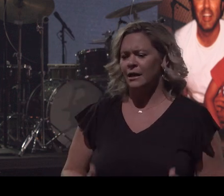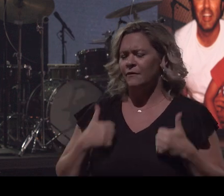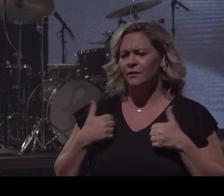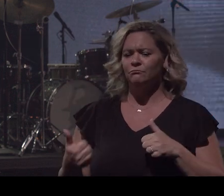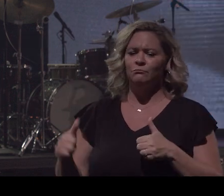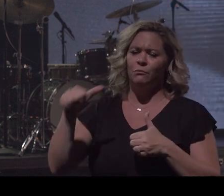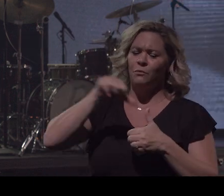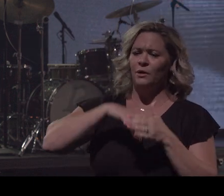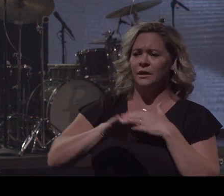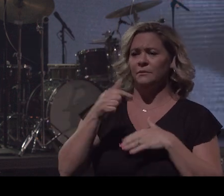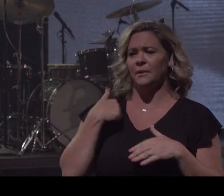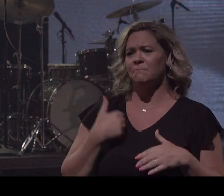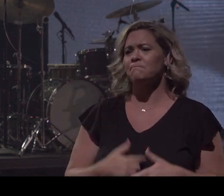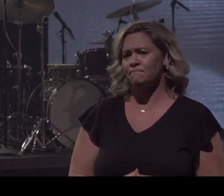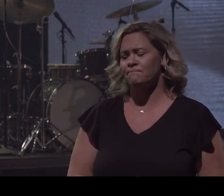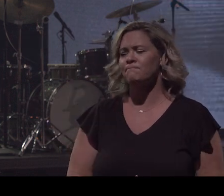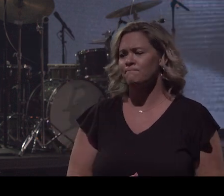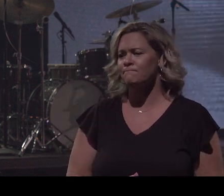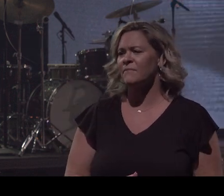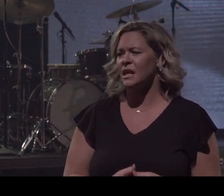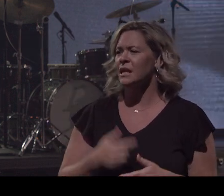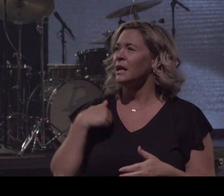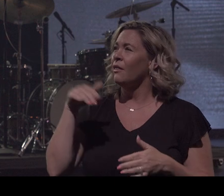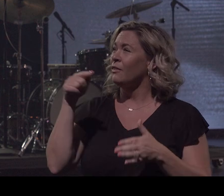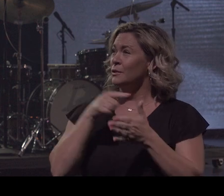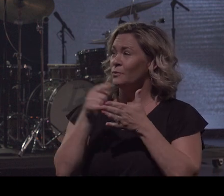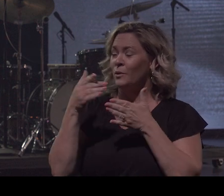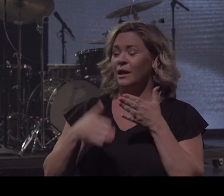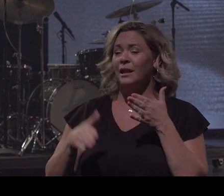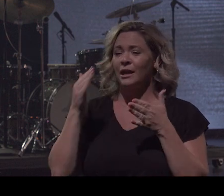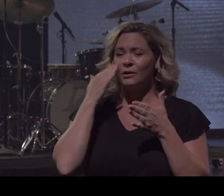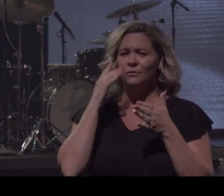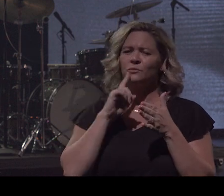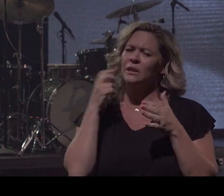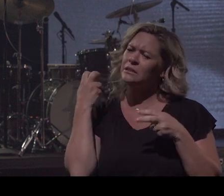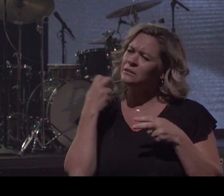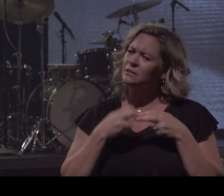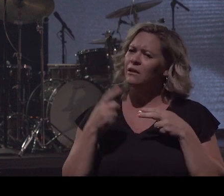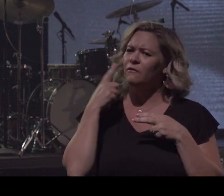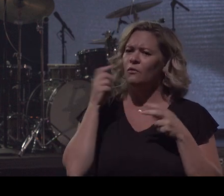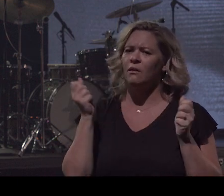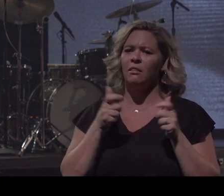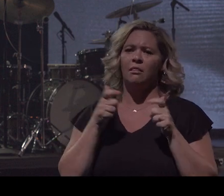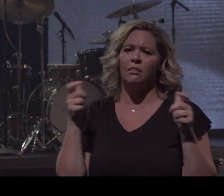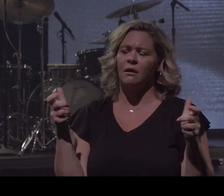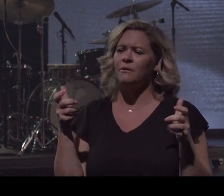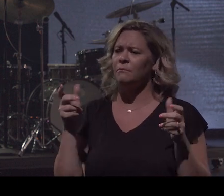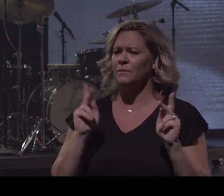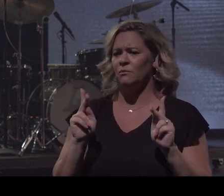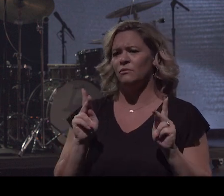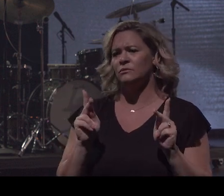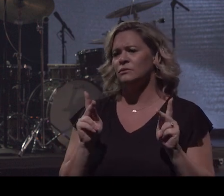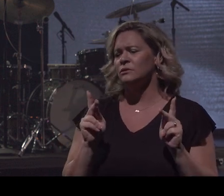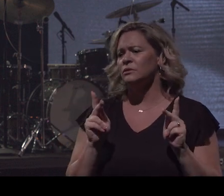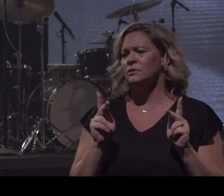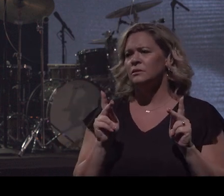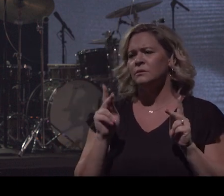but I do want to acknowledge that this weekend I know is really tough for a lot of people because of the memories you have or the